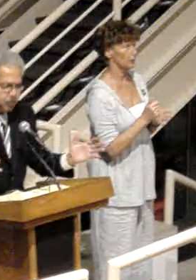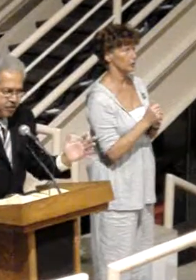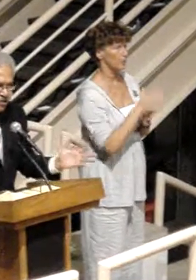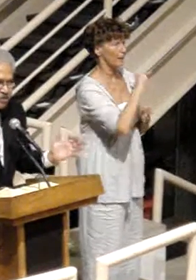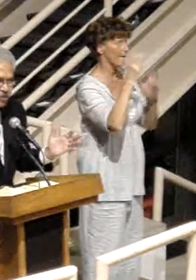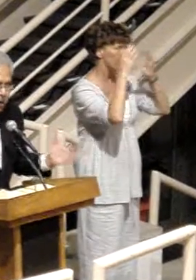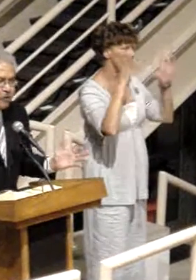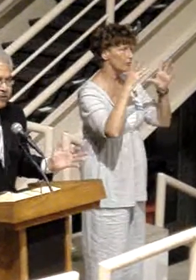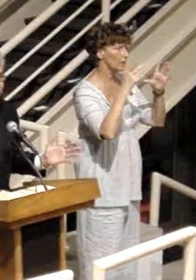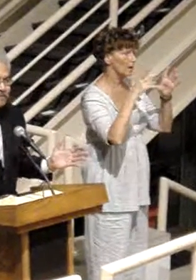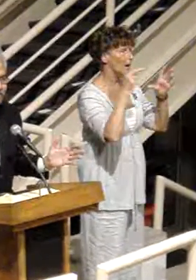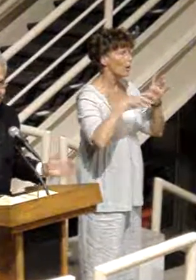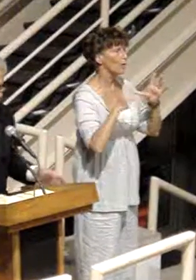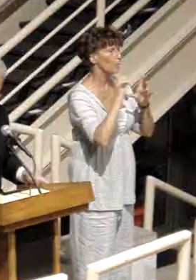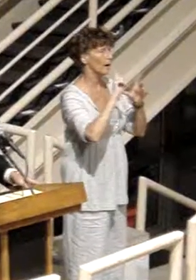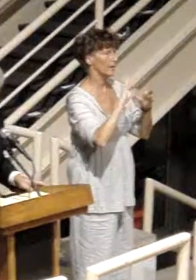where this country needs to go.